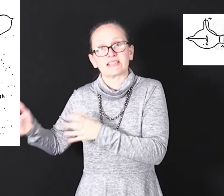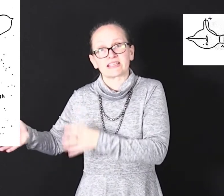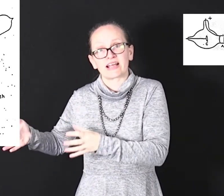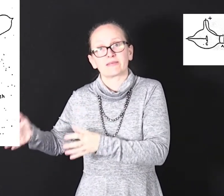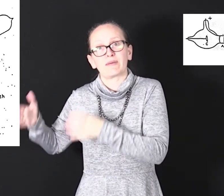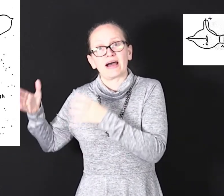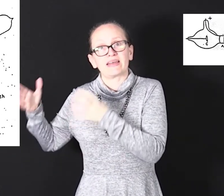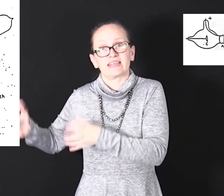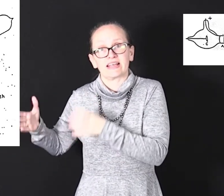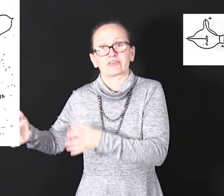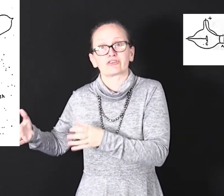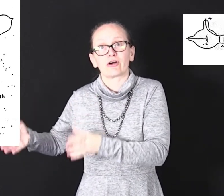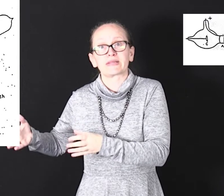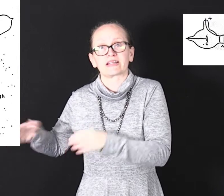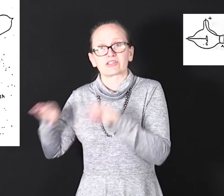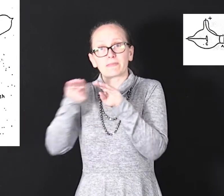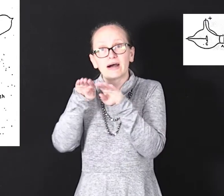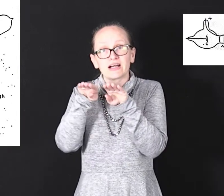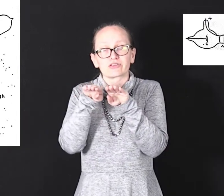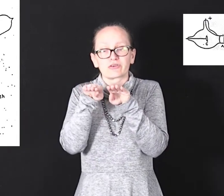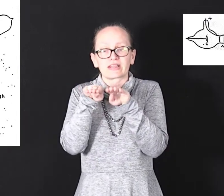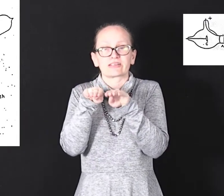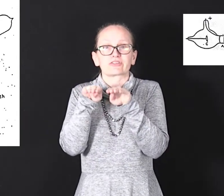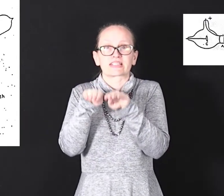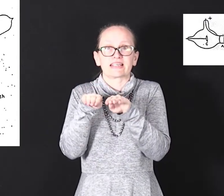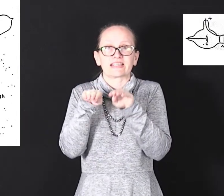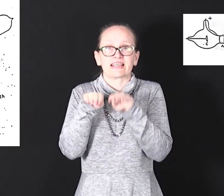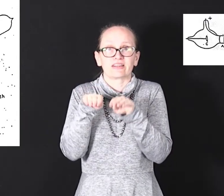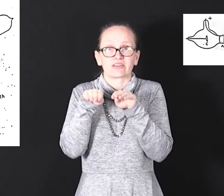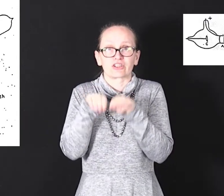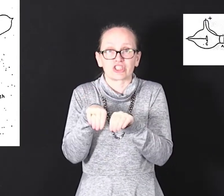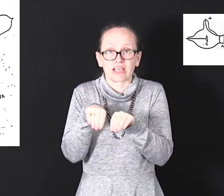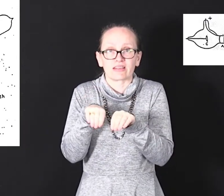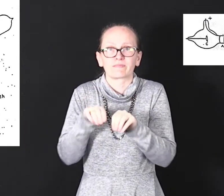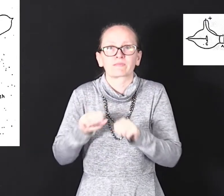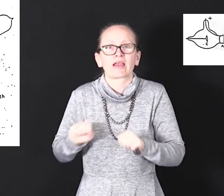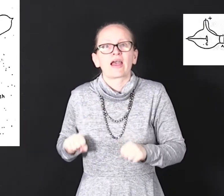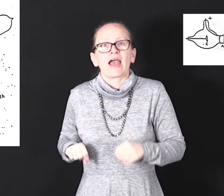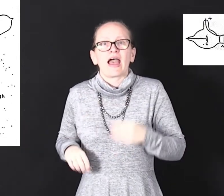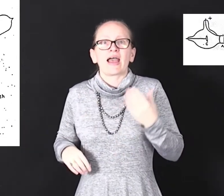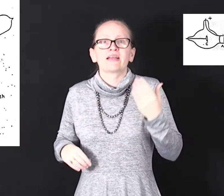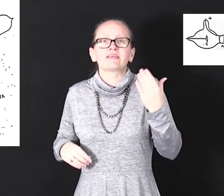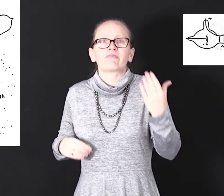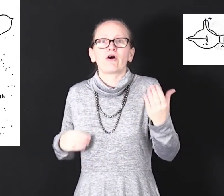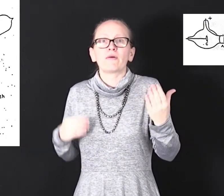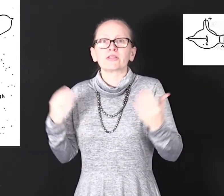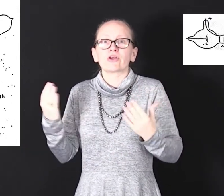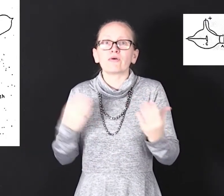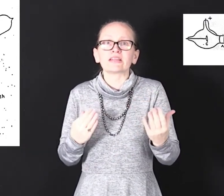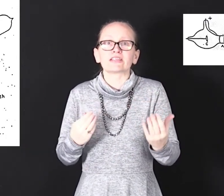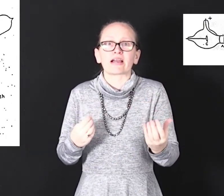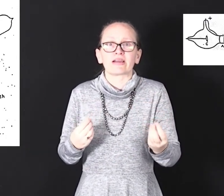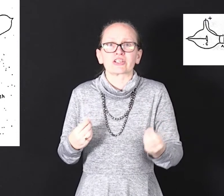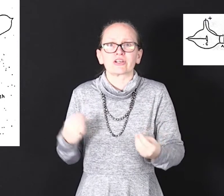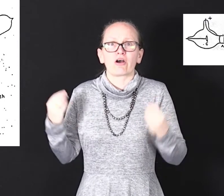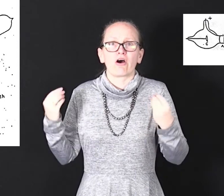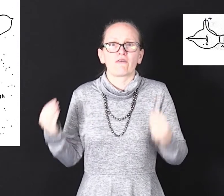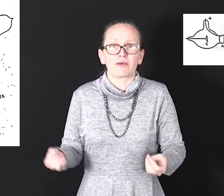detected by the electrometer so pass through the little slit in the sheath. And from knowing the direction of the